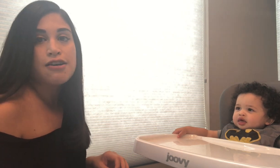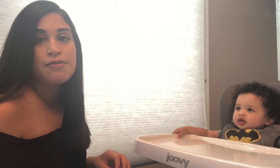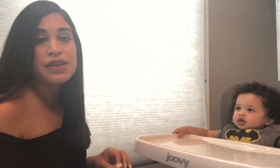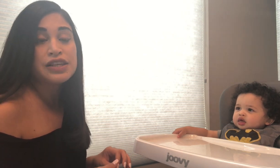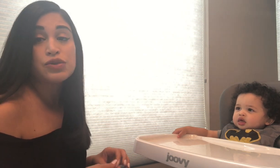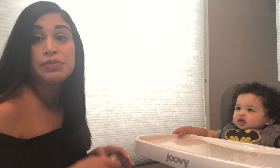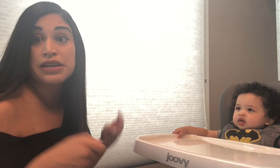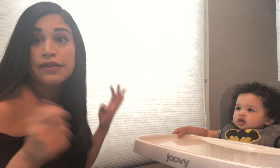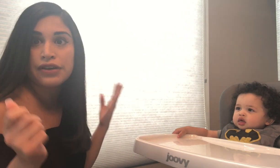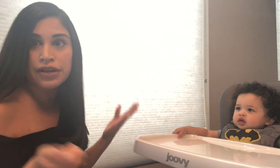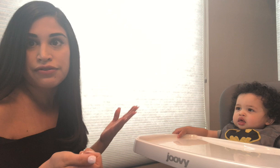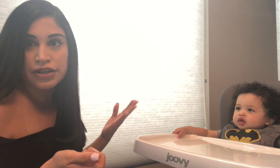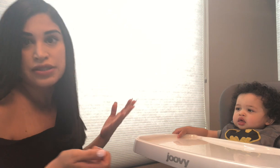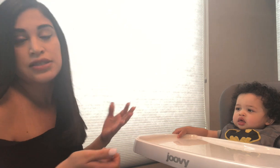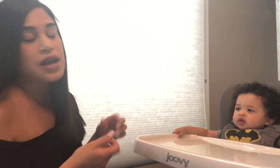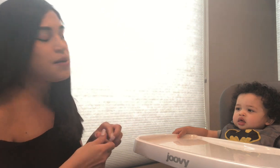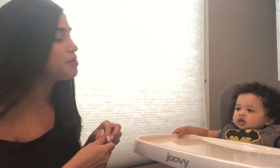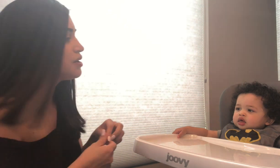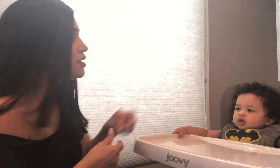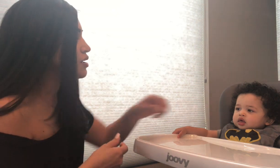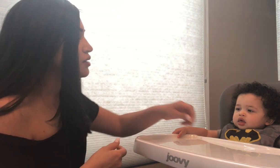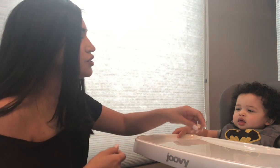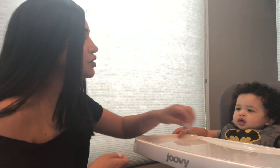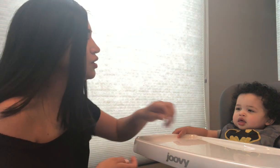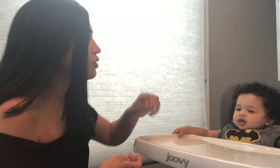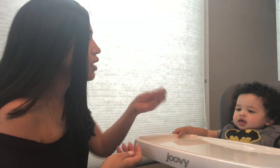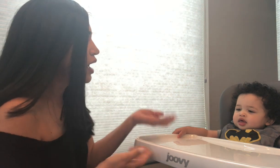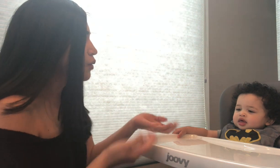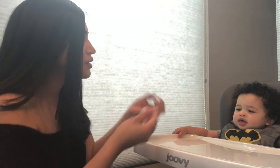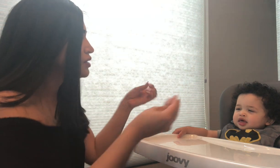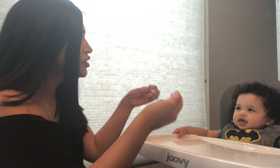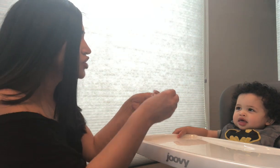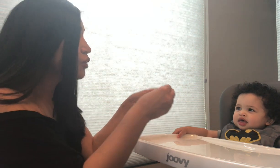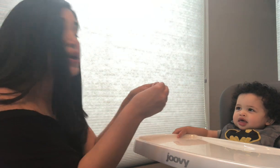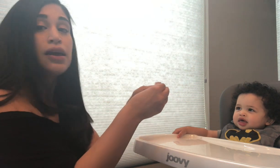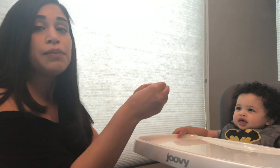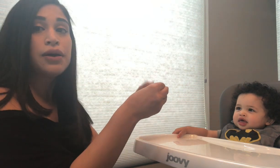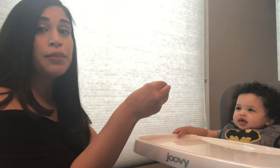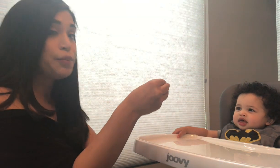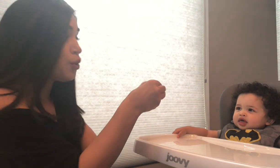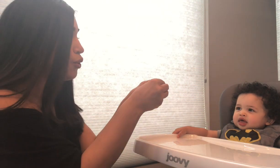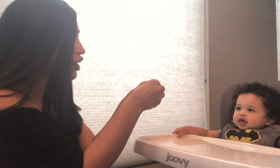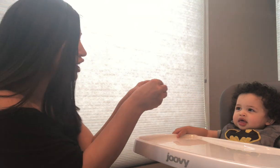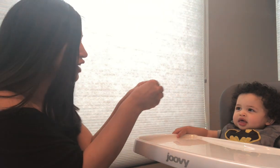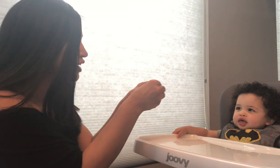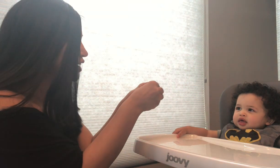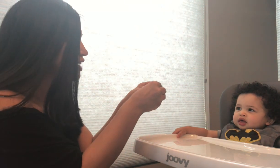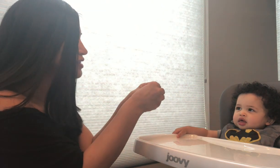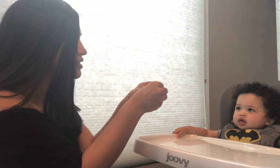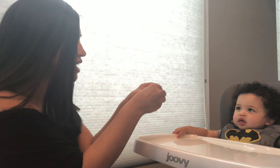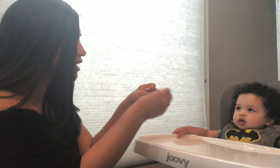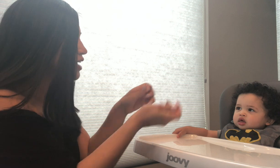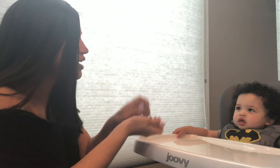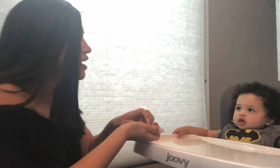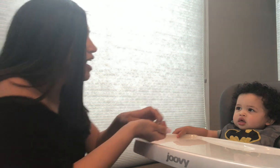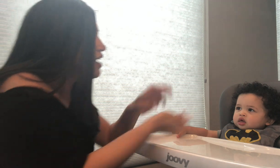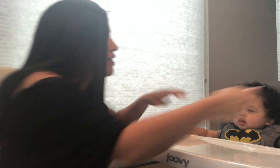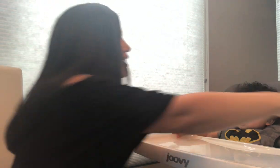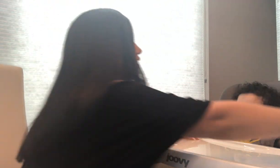And this would be the very first step. So I would show him more and say it and then